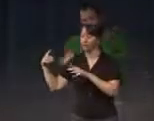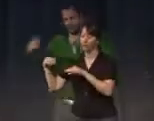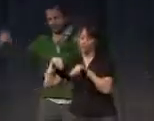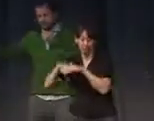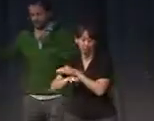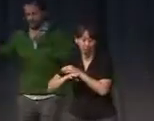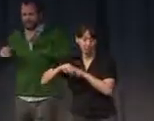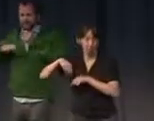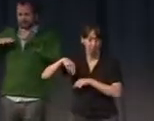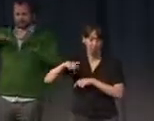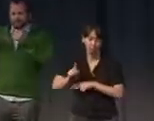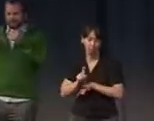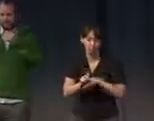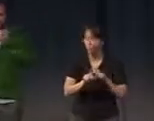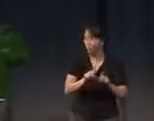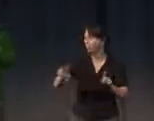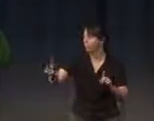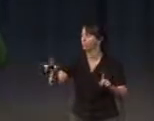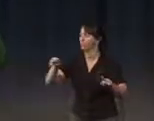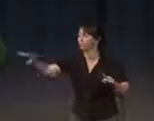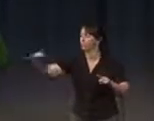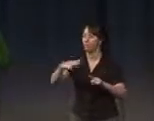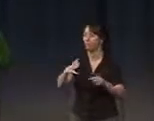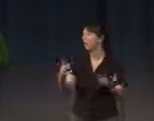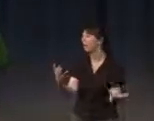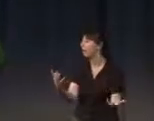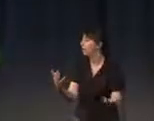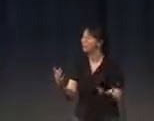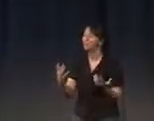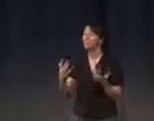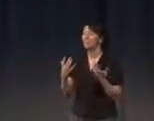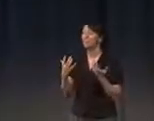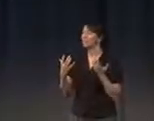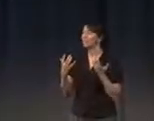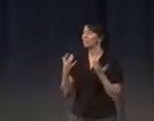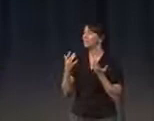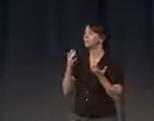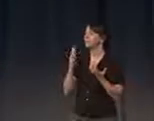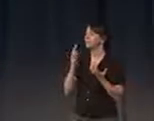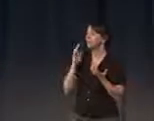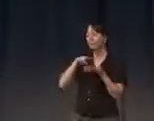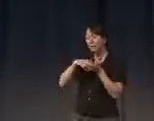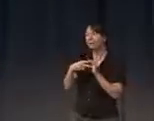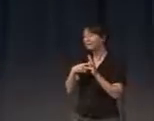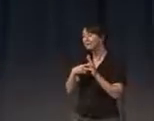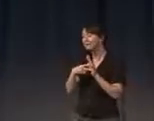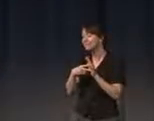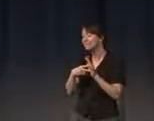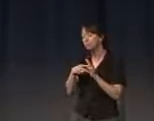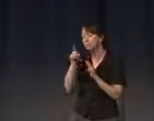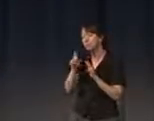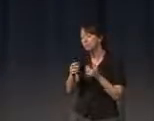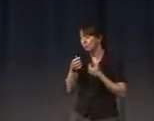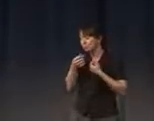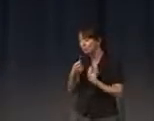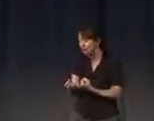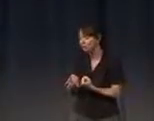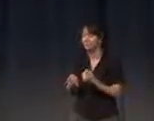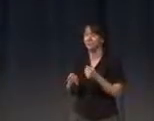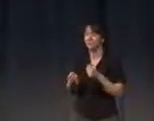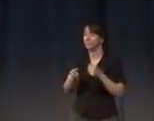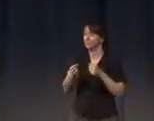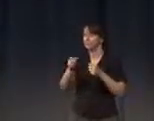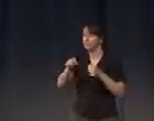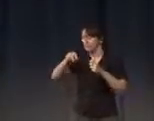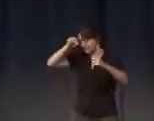and then you come back. This means kind of a huge kind of trust on synchronicity, responsibility, behavior,